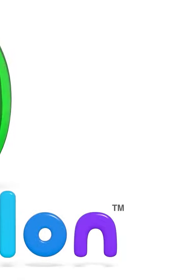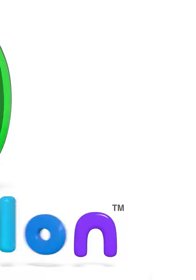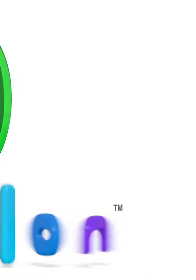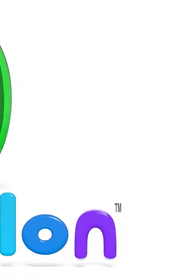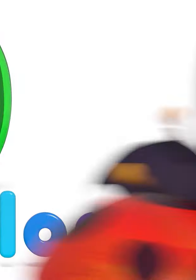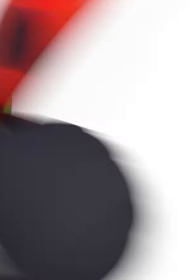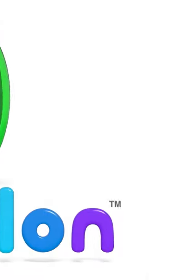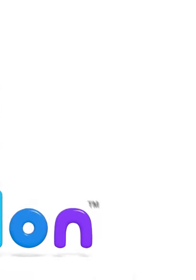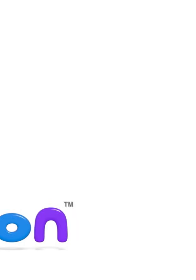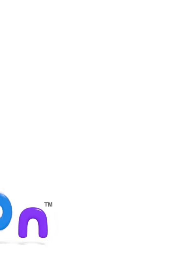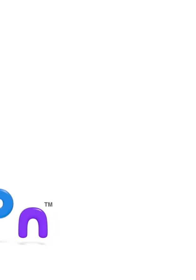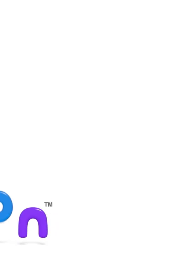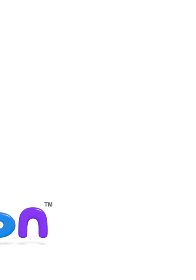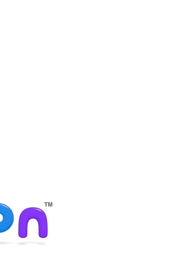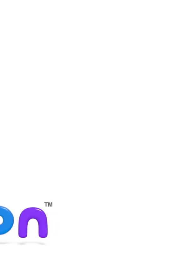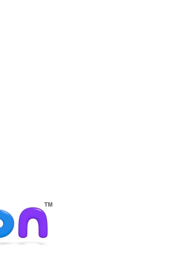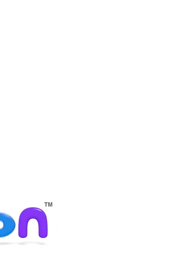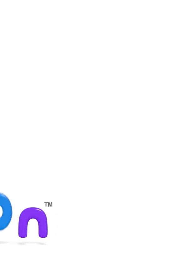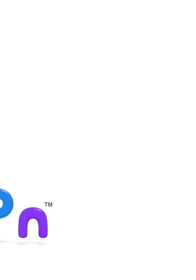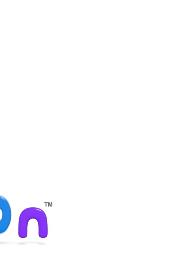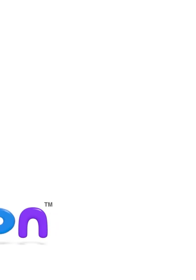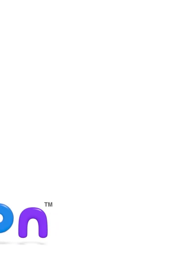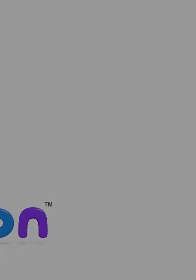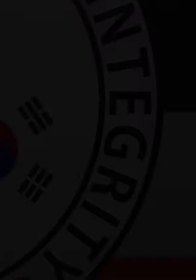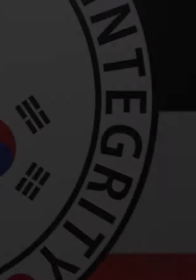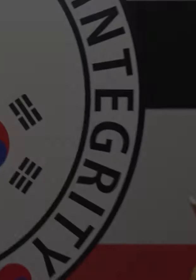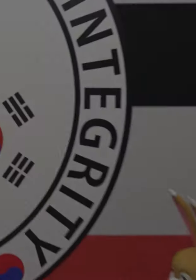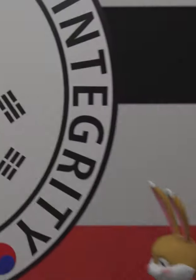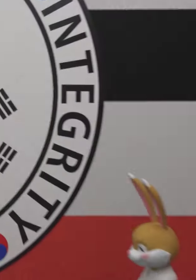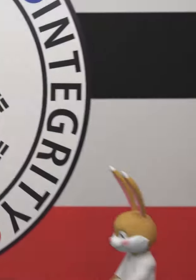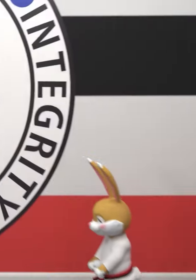Cocomelon!-m-m